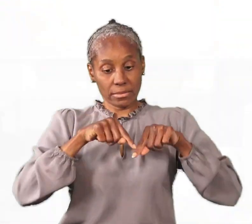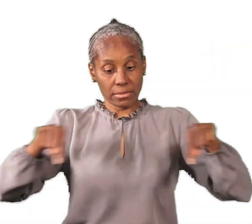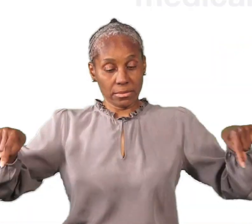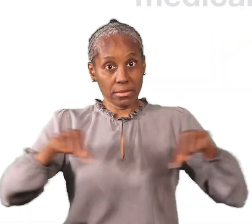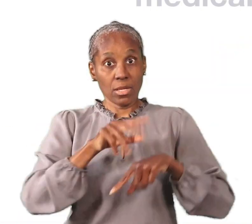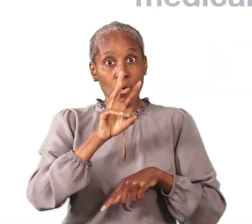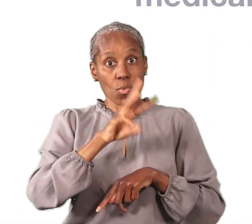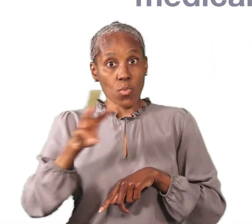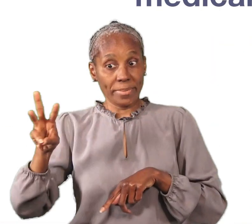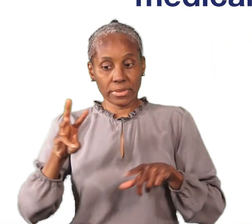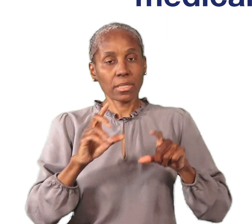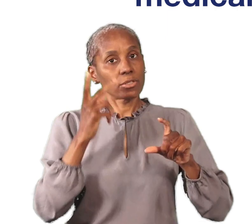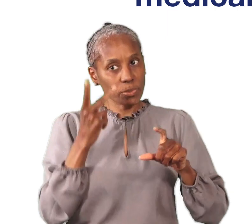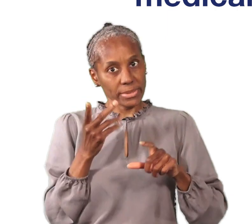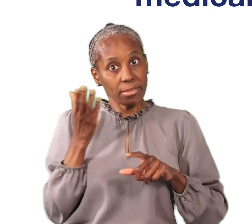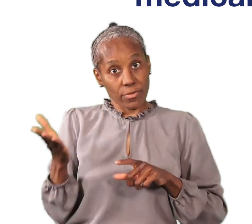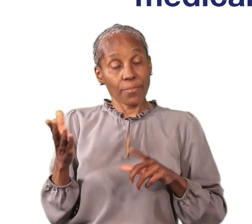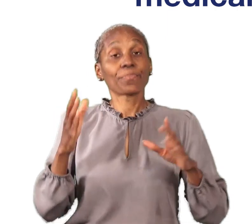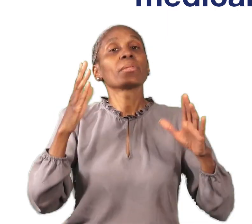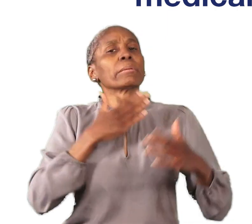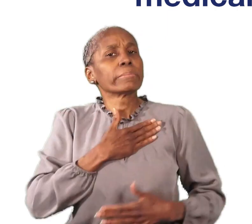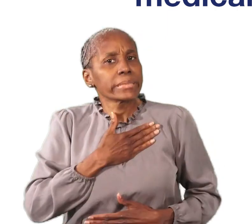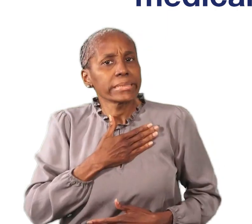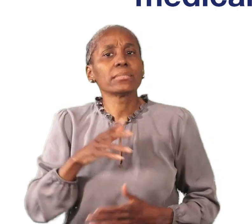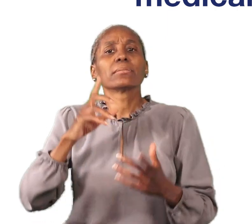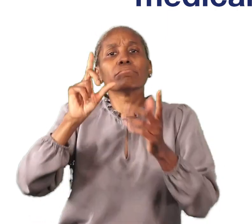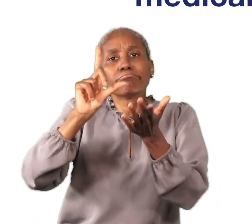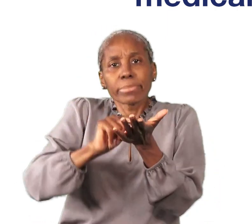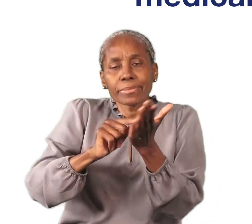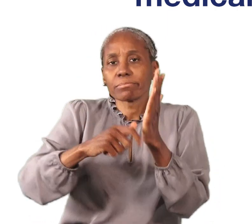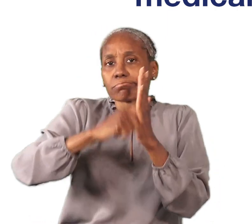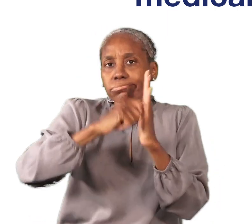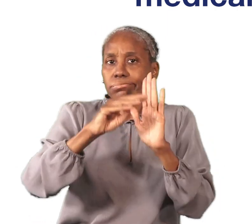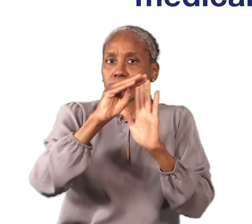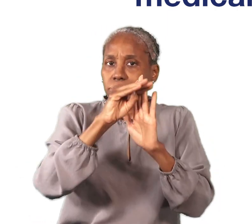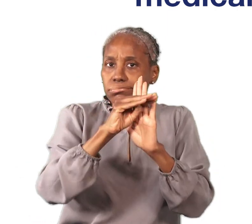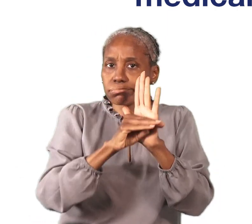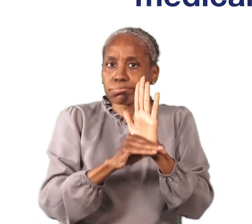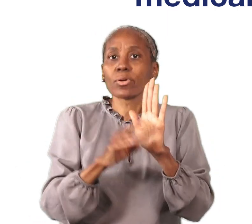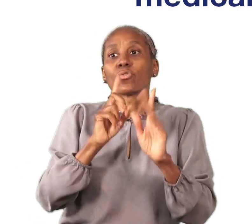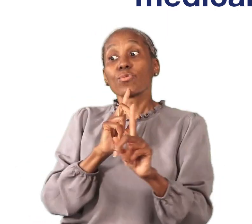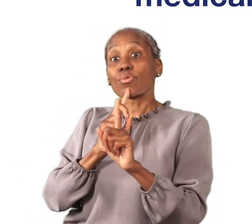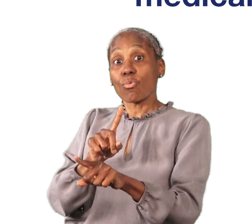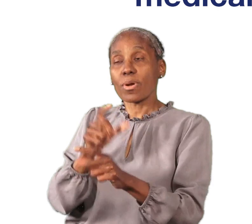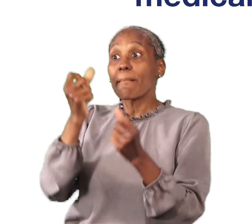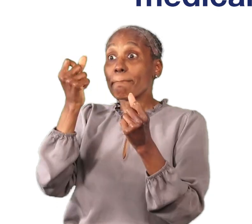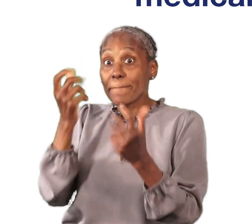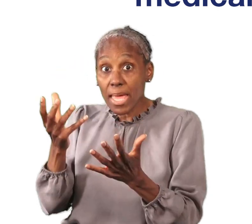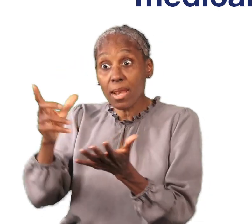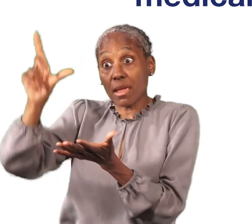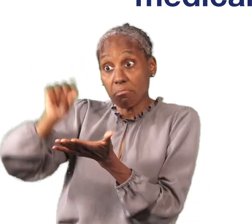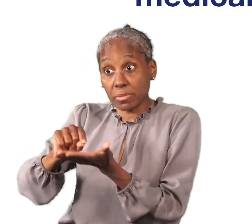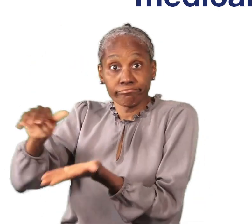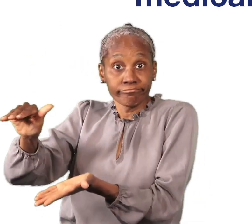please access the website that you see also on the screen. We invite you to look at the publications that are available